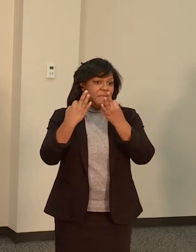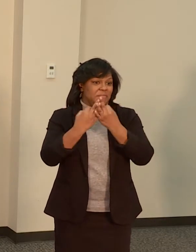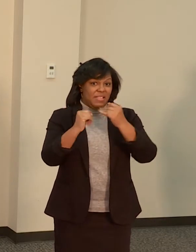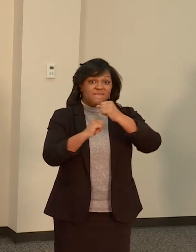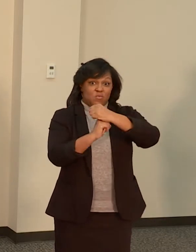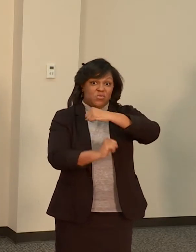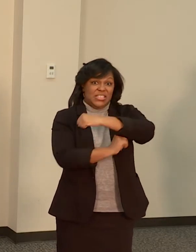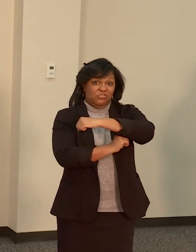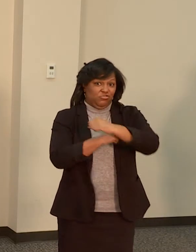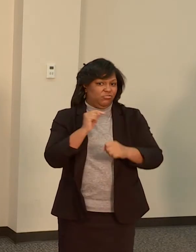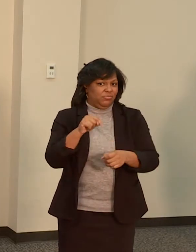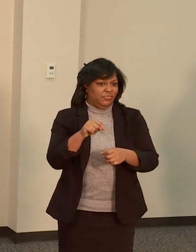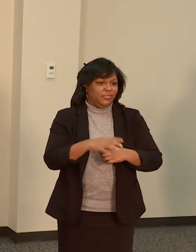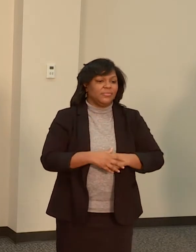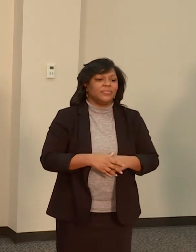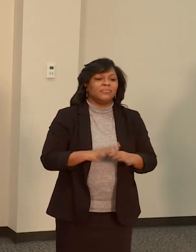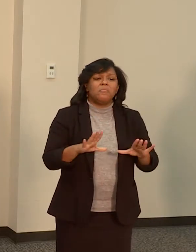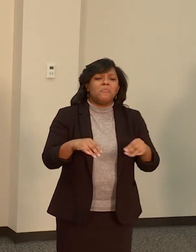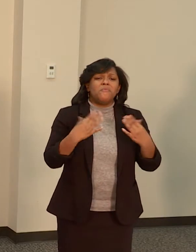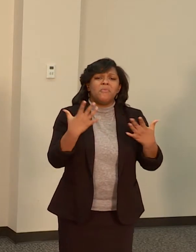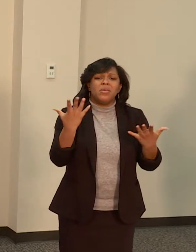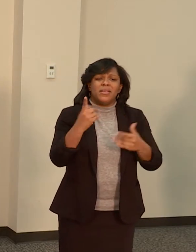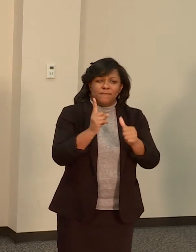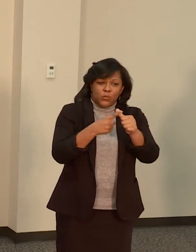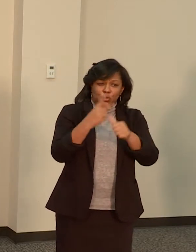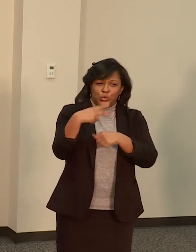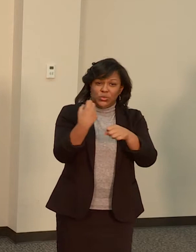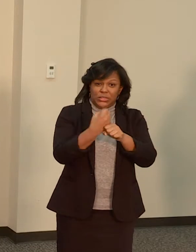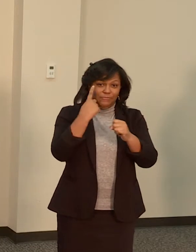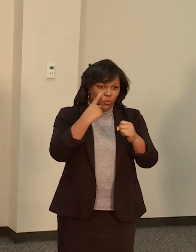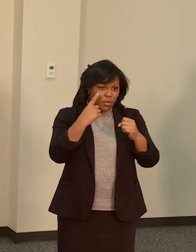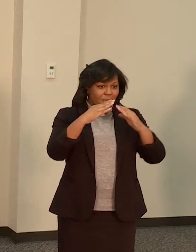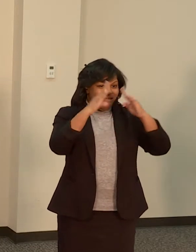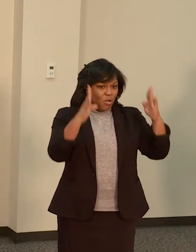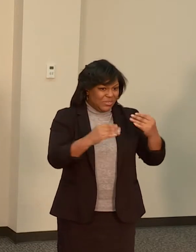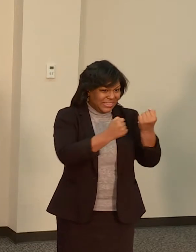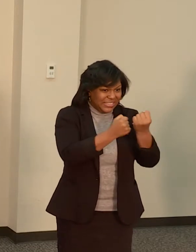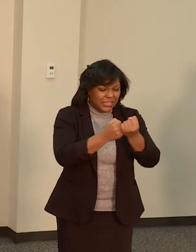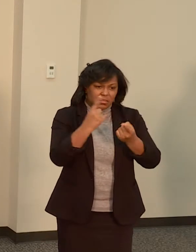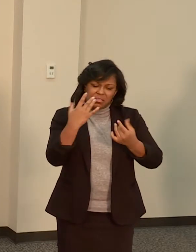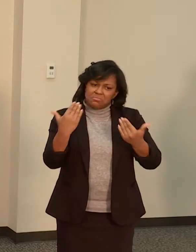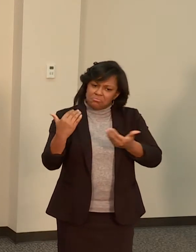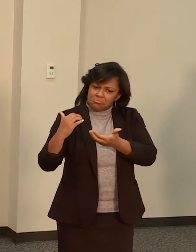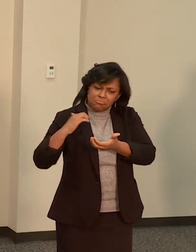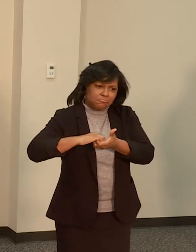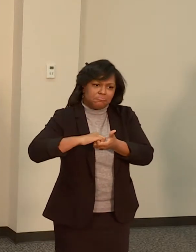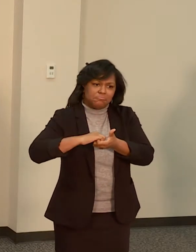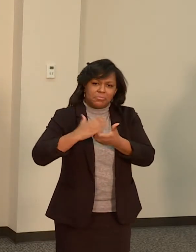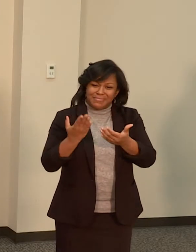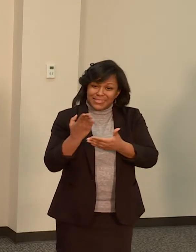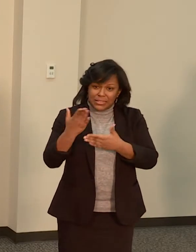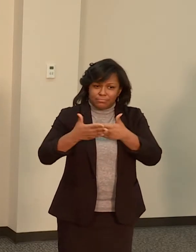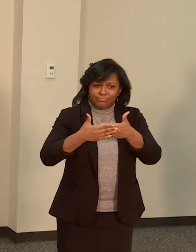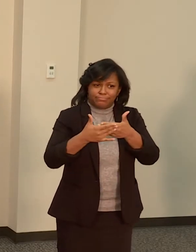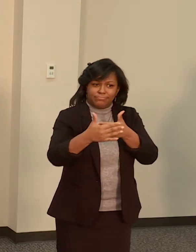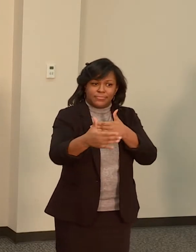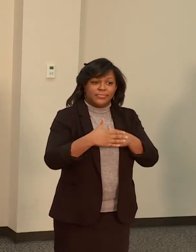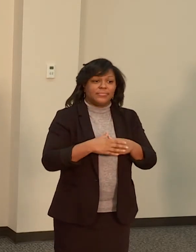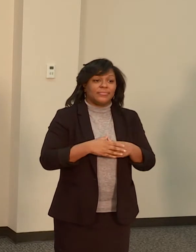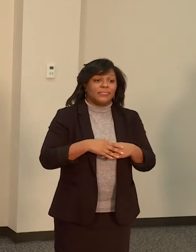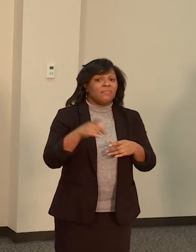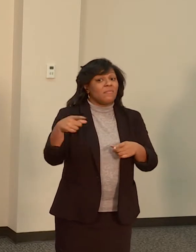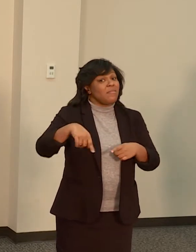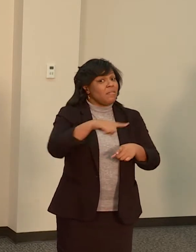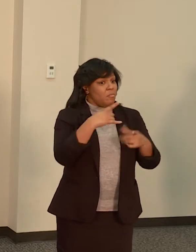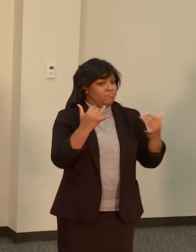housing stability funds. And they remain a very strong partner going forward. They've also laid the groundwork for growing the